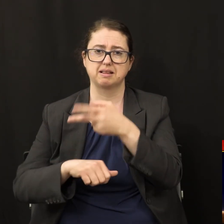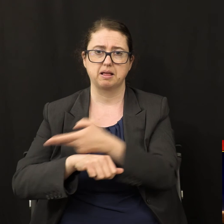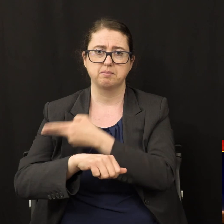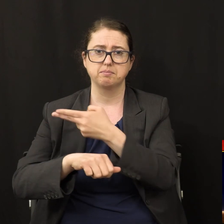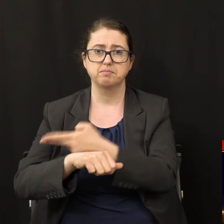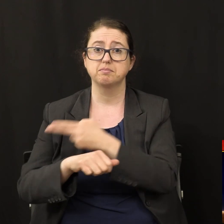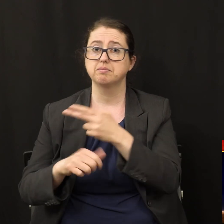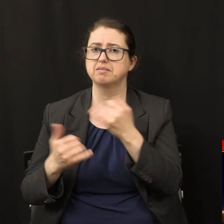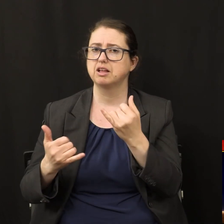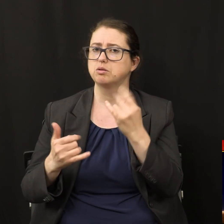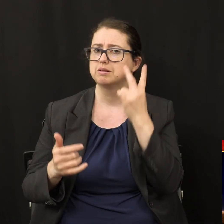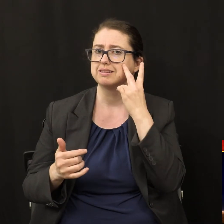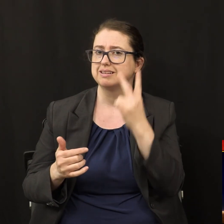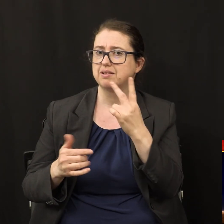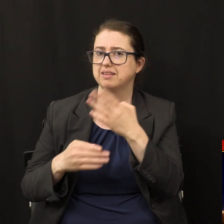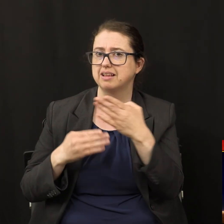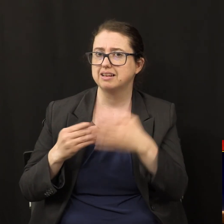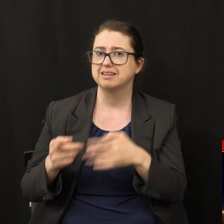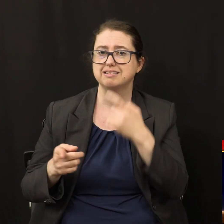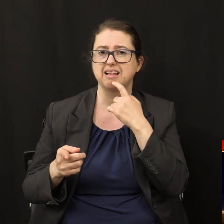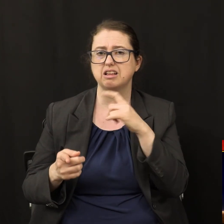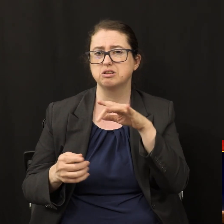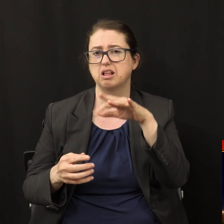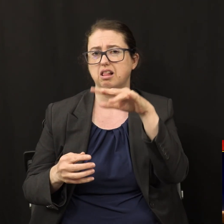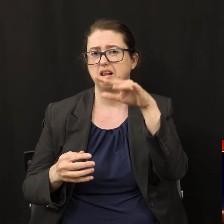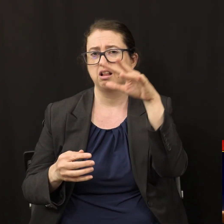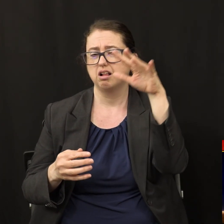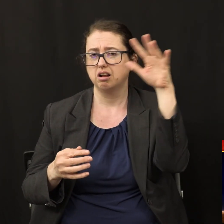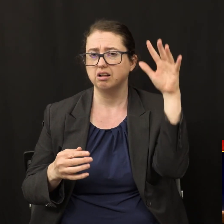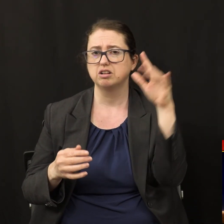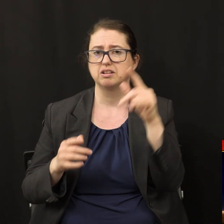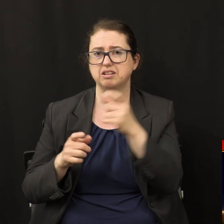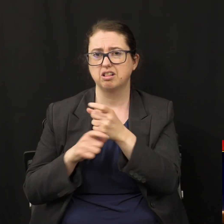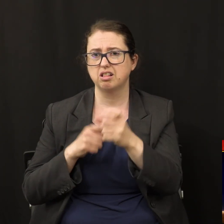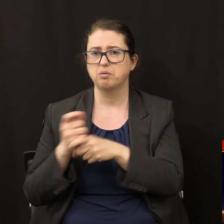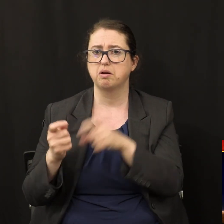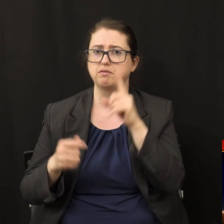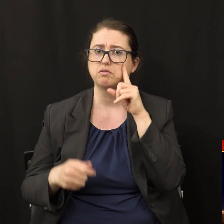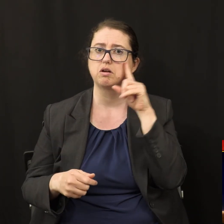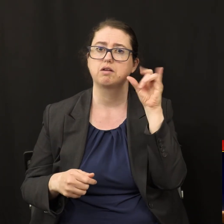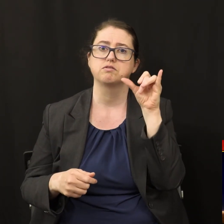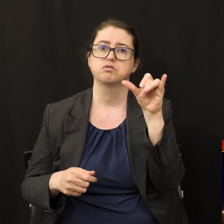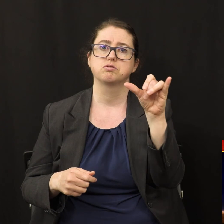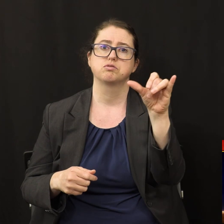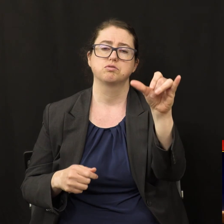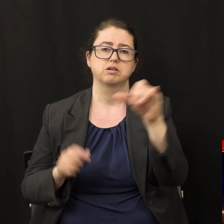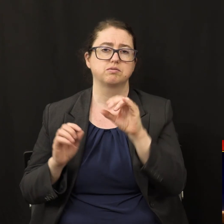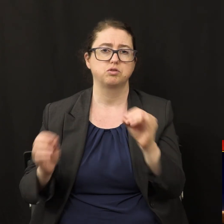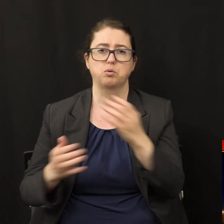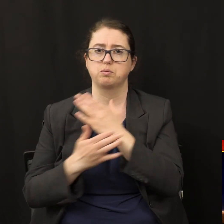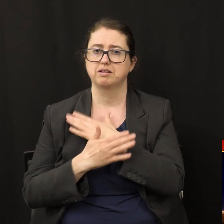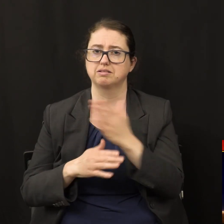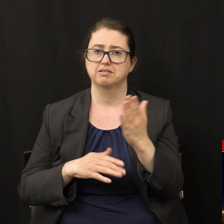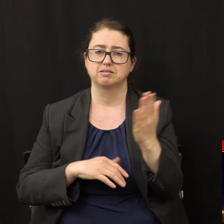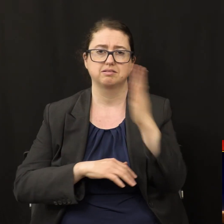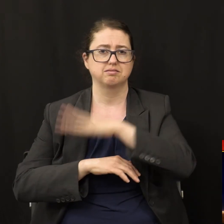notice how it ends and the smoke of their torment ascends forever and ever and they have no rest day or night who